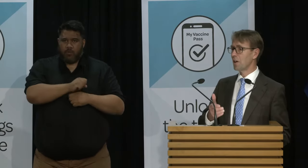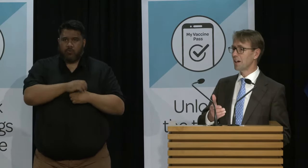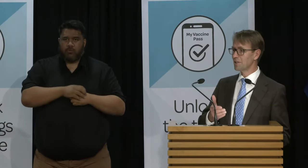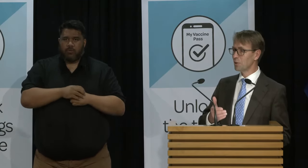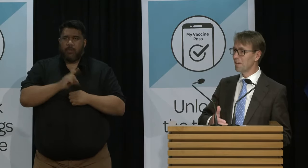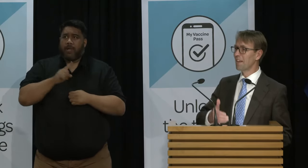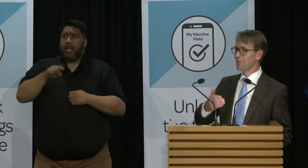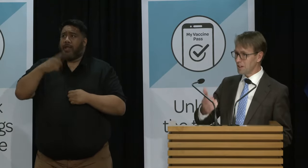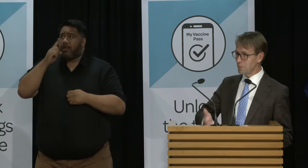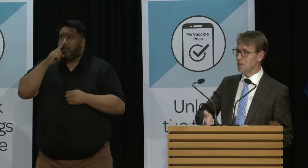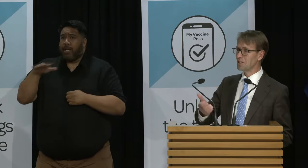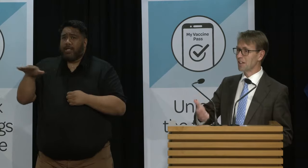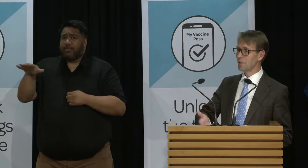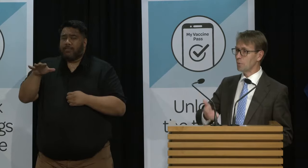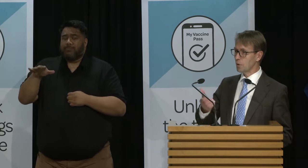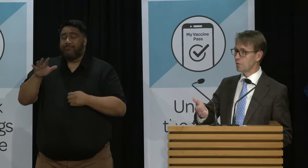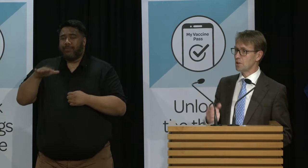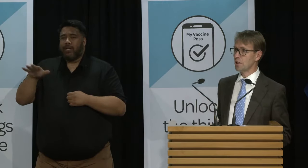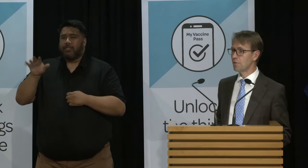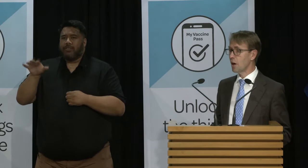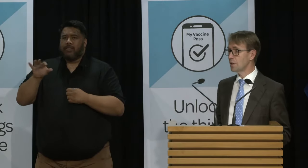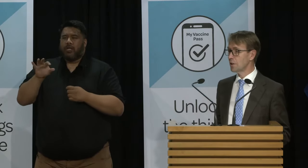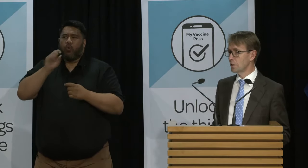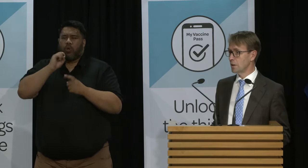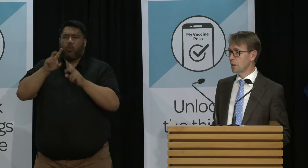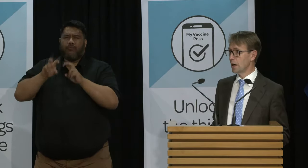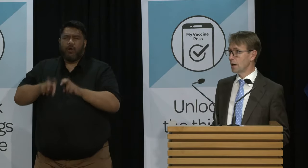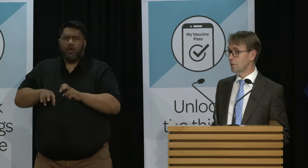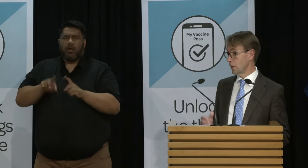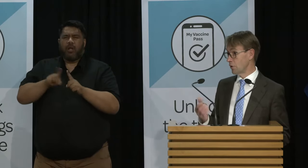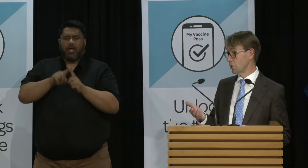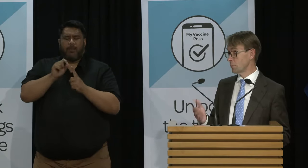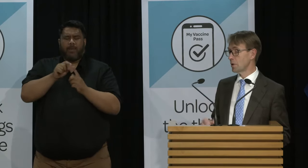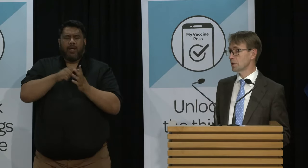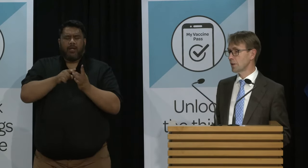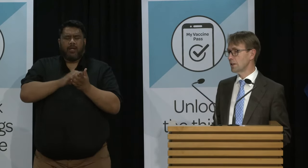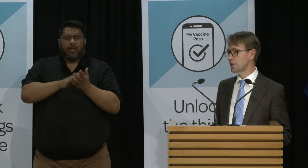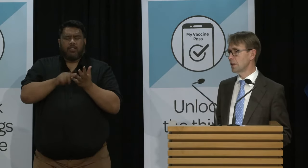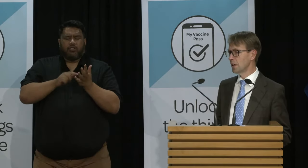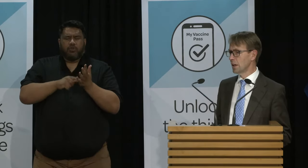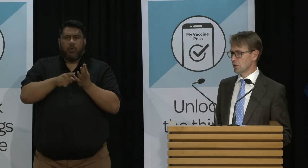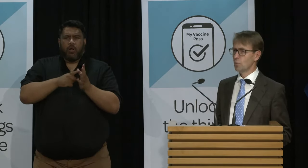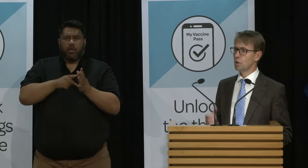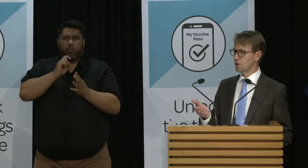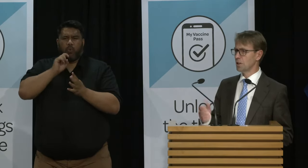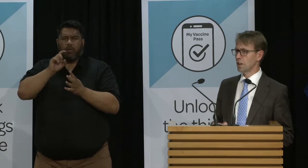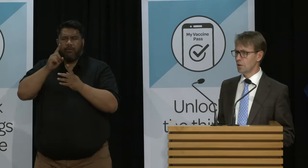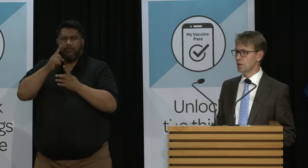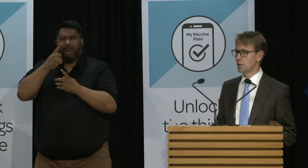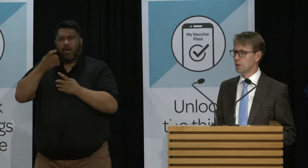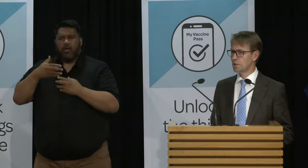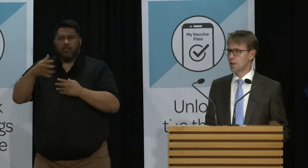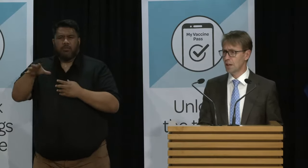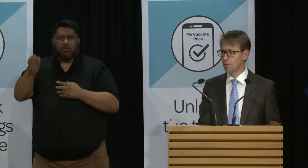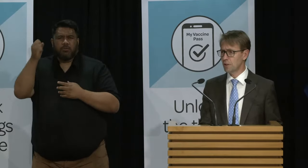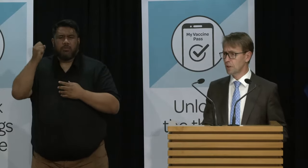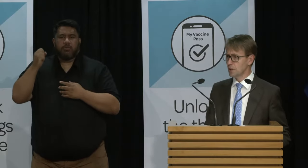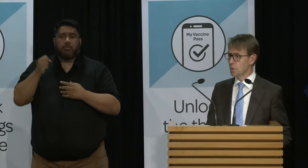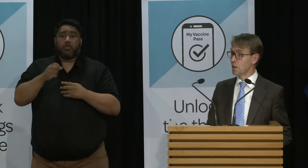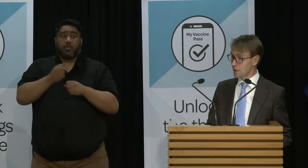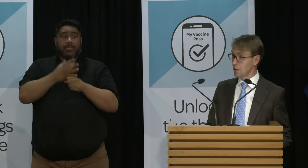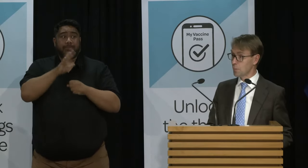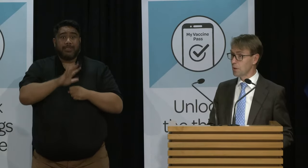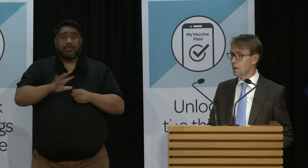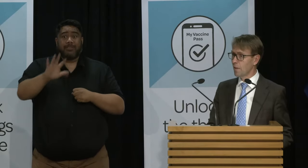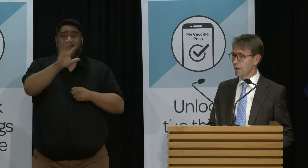places like Pahiatua if we keep testing we will eventually find if there is a positive case there so I would just encourage anyone in Tairawh